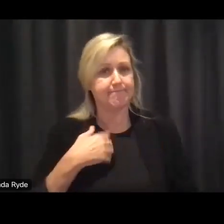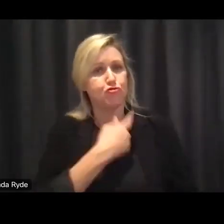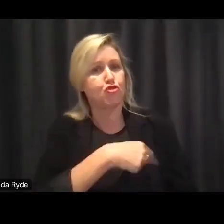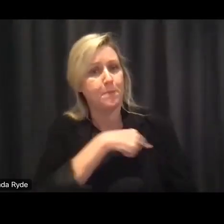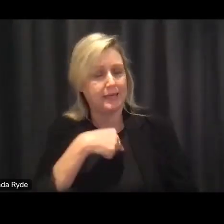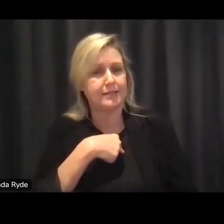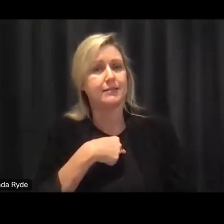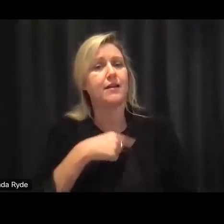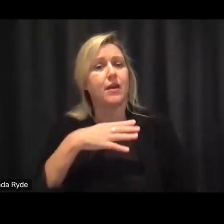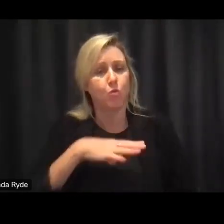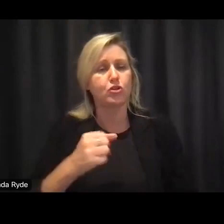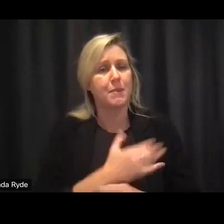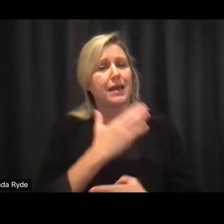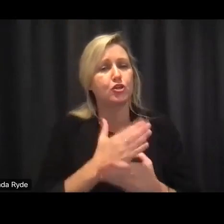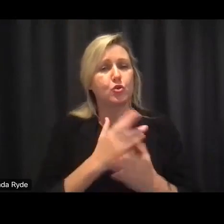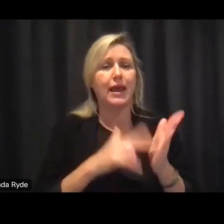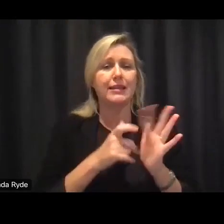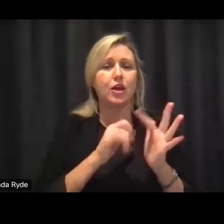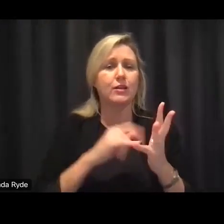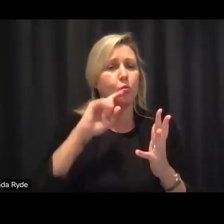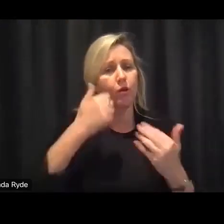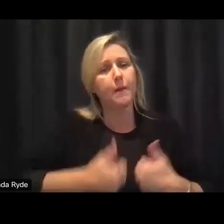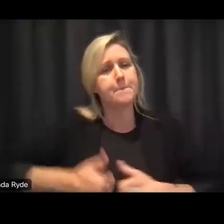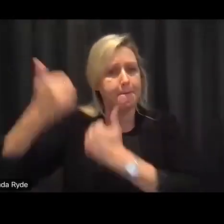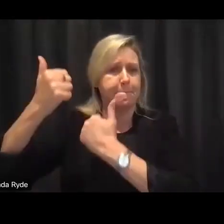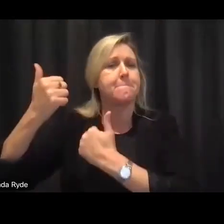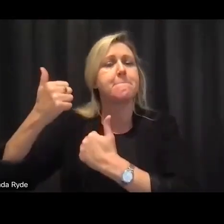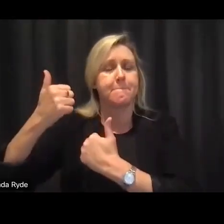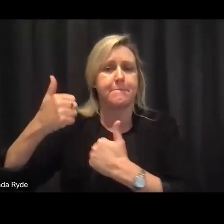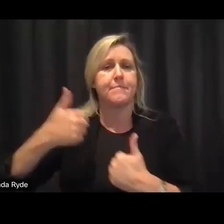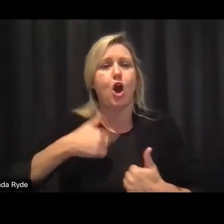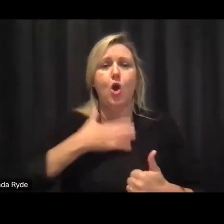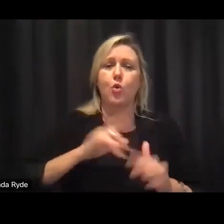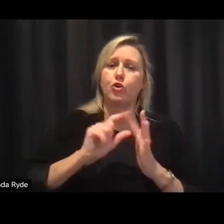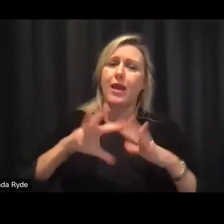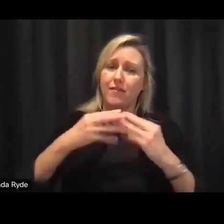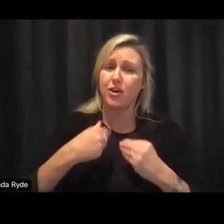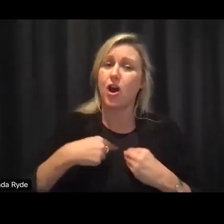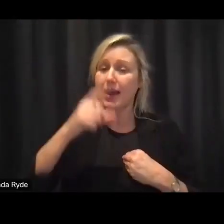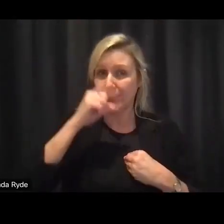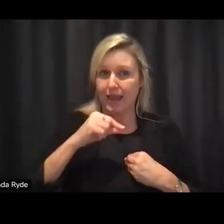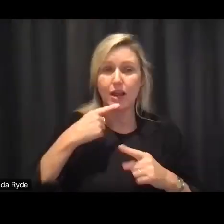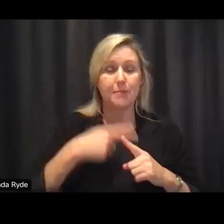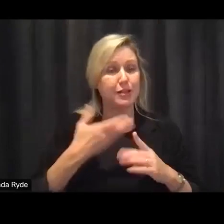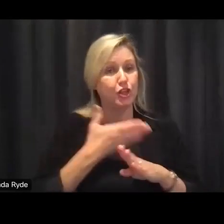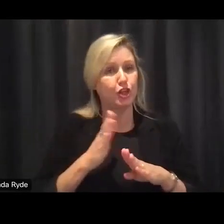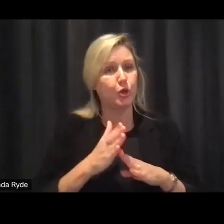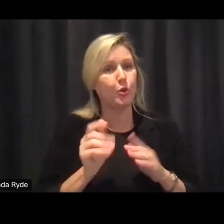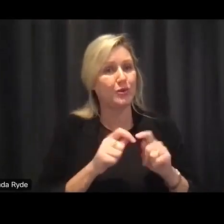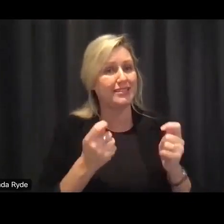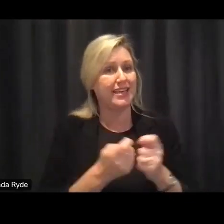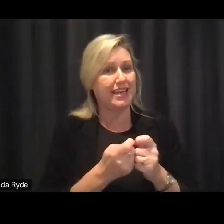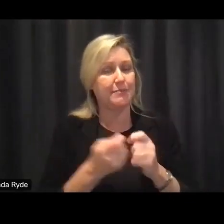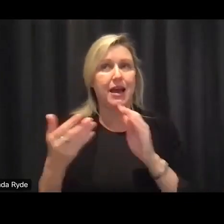we're all on the same side and i really want to just do everything i can in my power along with this marvelous new leadership team we're building in the